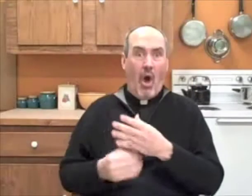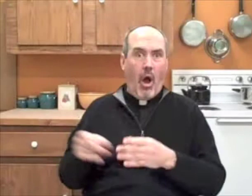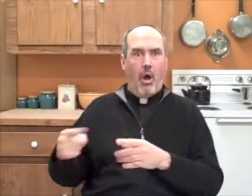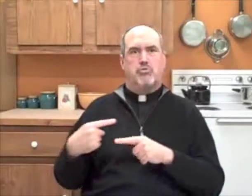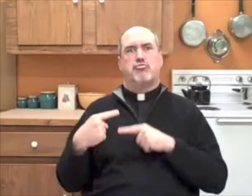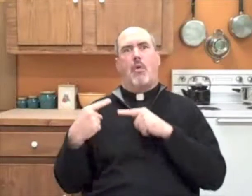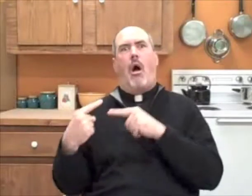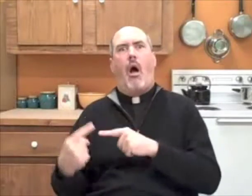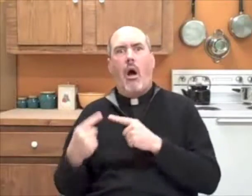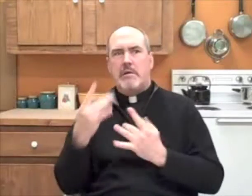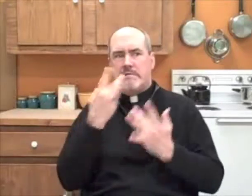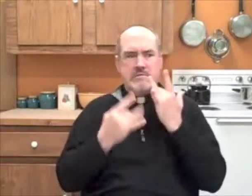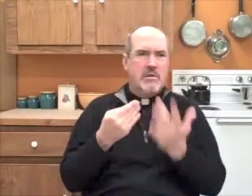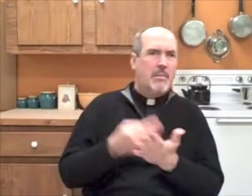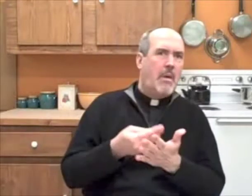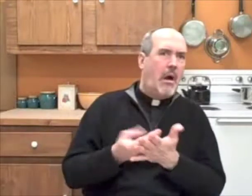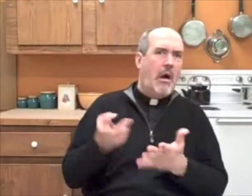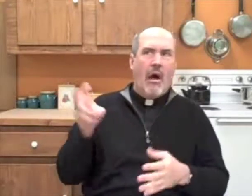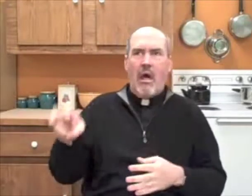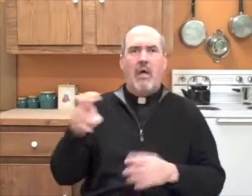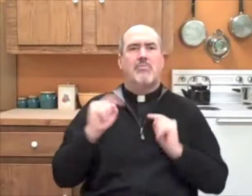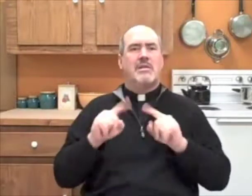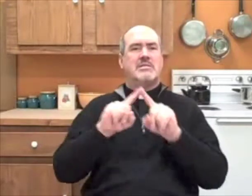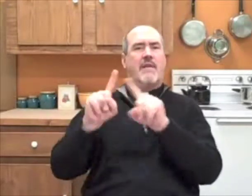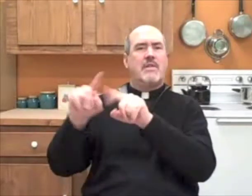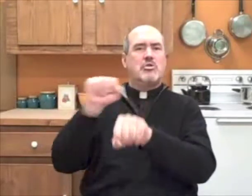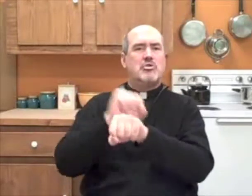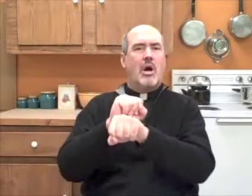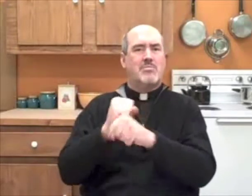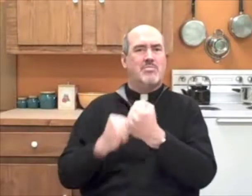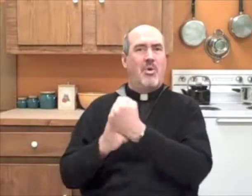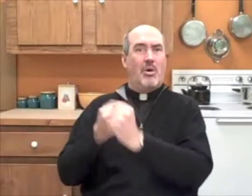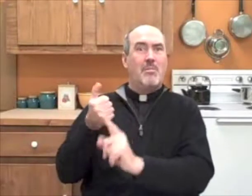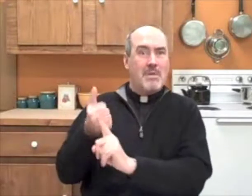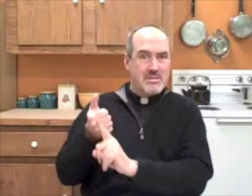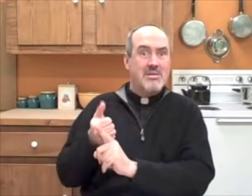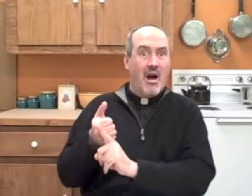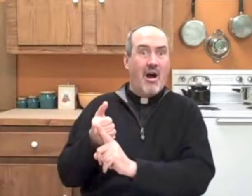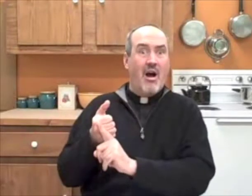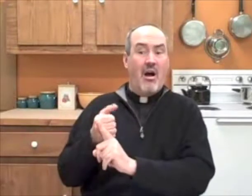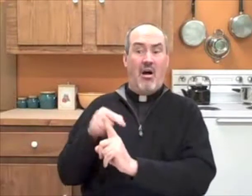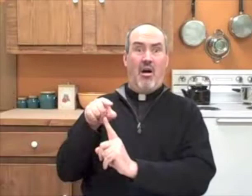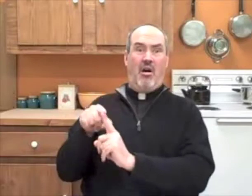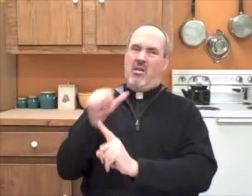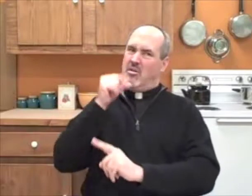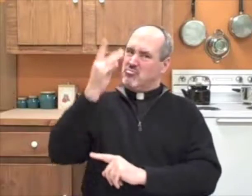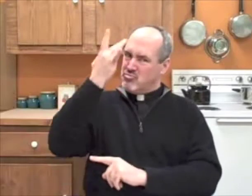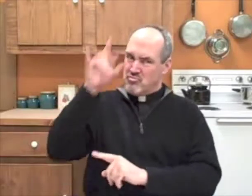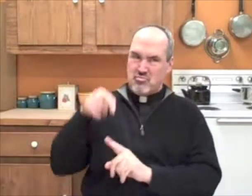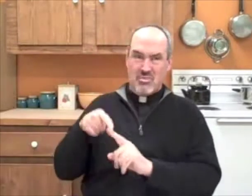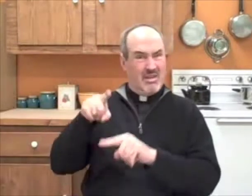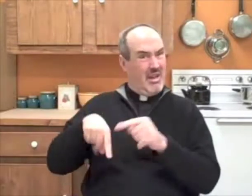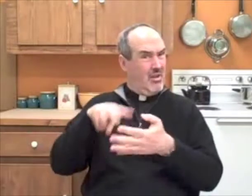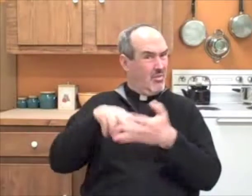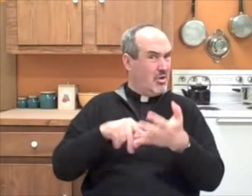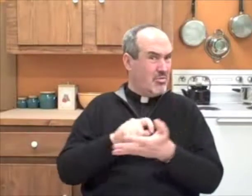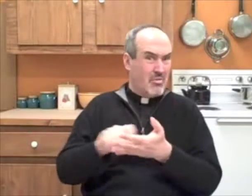With his mother gone, he struggled to earn enough money doing odd jobs just to survive. He wasn't that